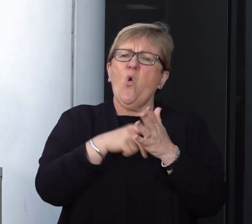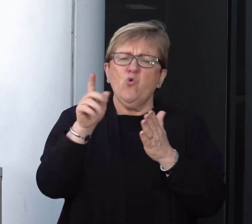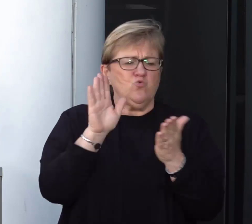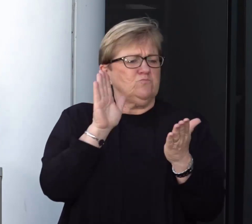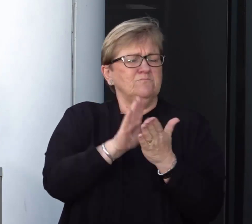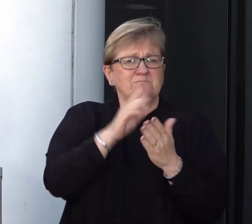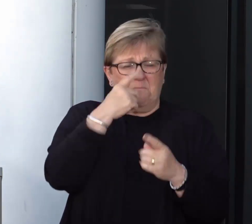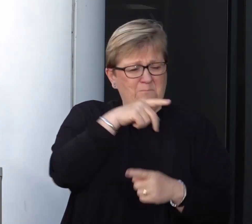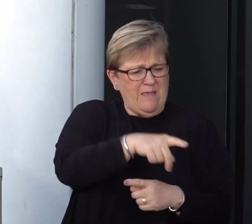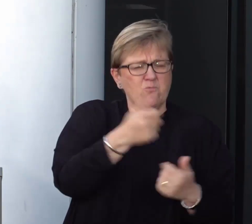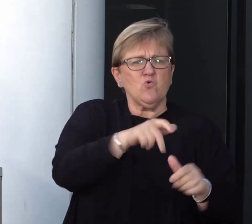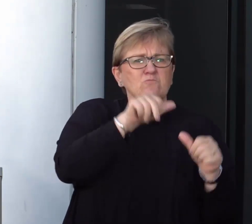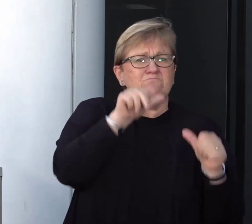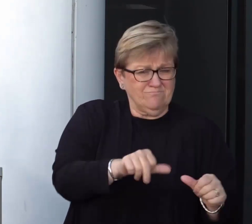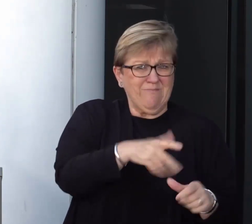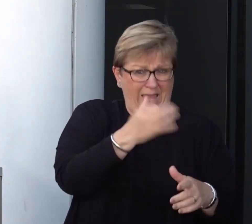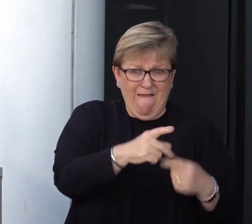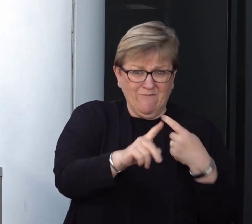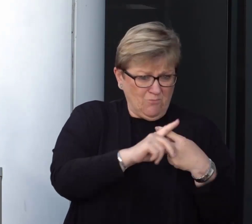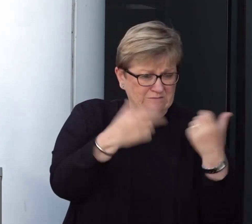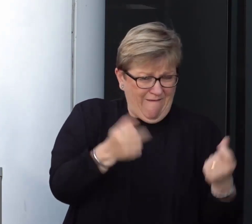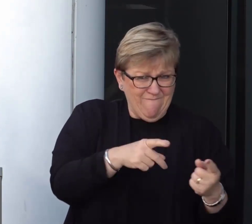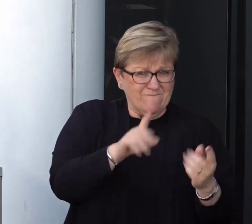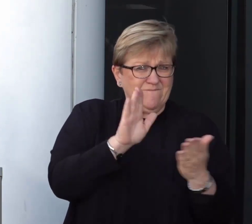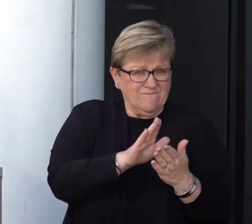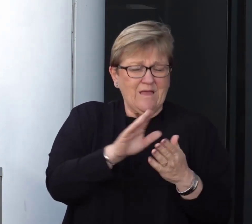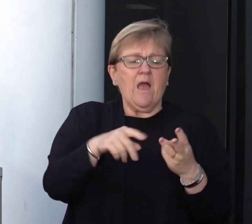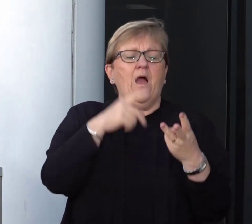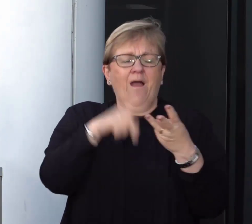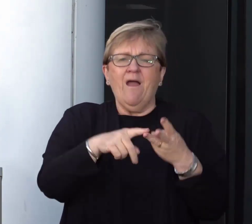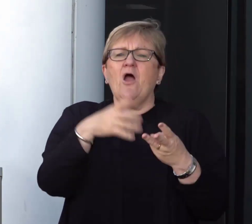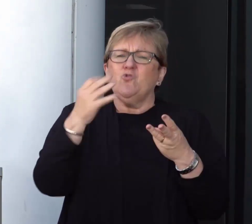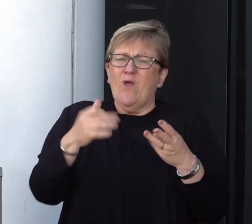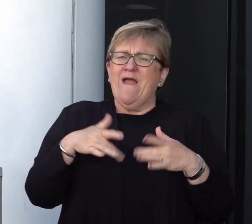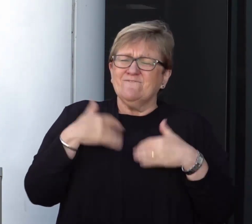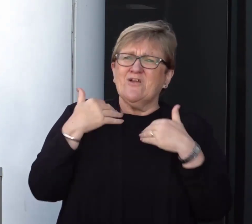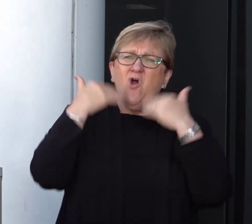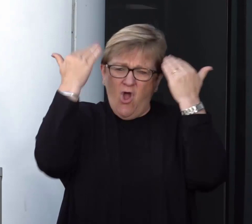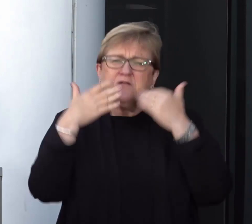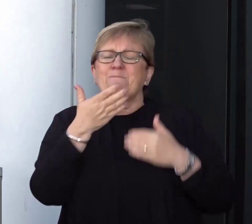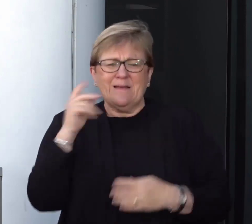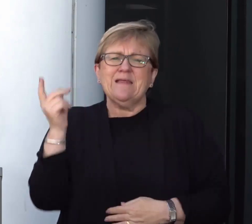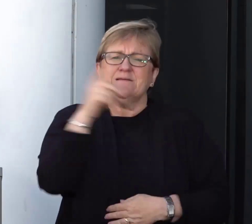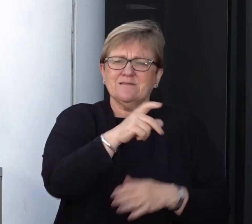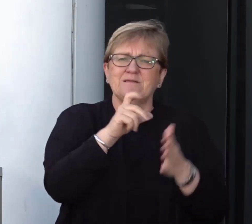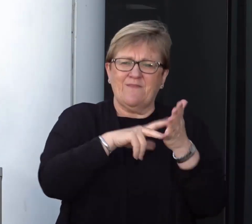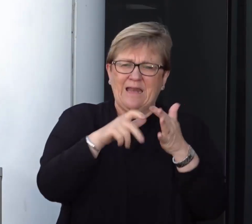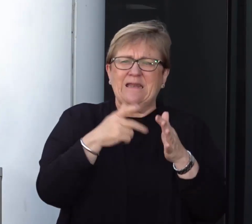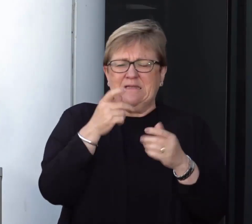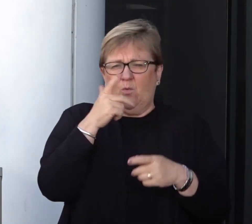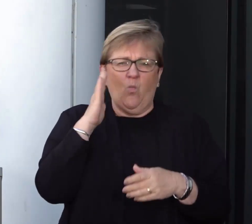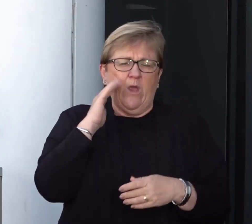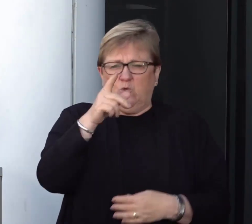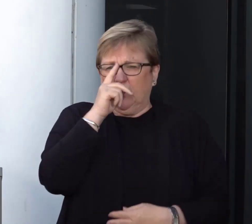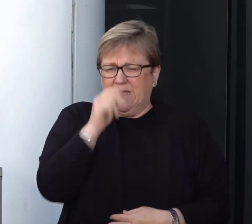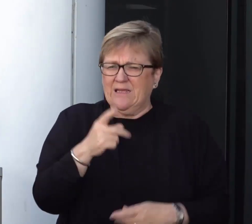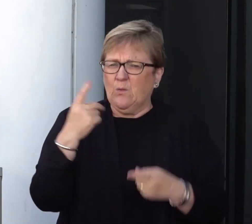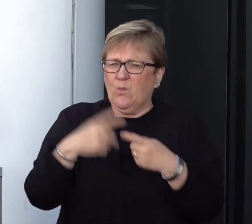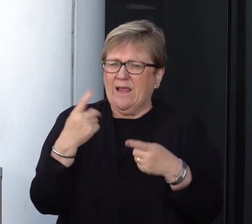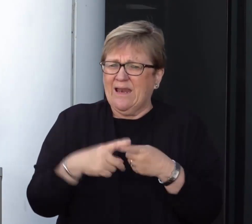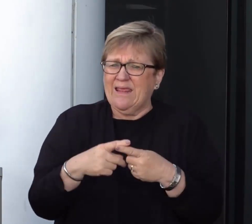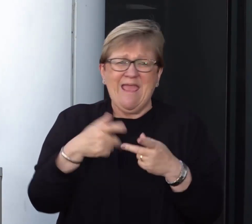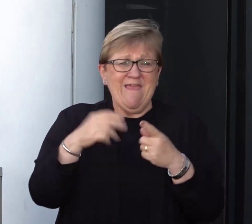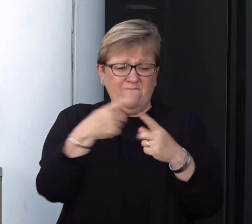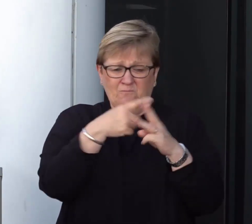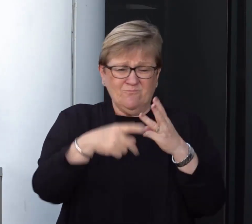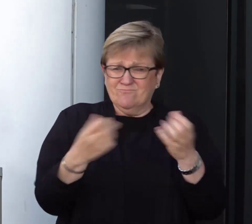had close contact with a confirmed case of COVID-19 and have symptoms please attend the clinic as soon as possible. If you don't